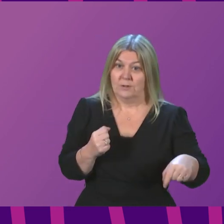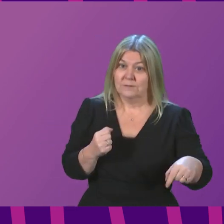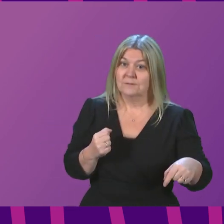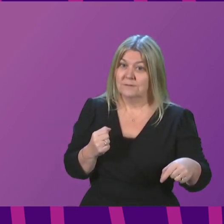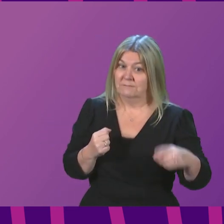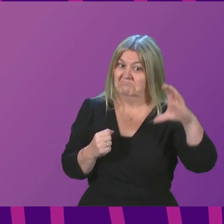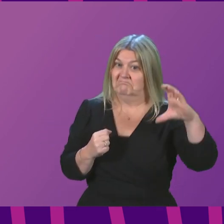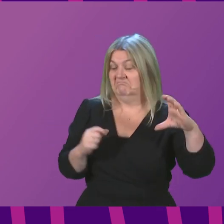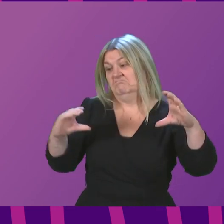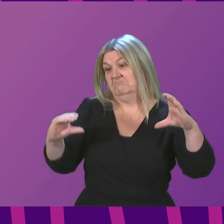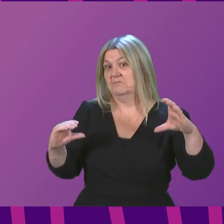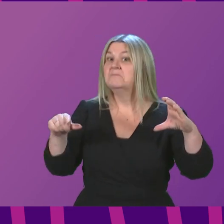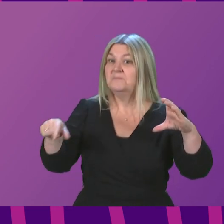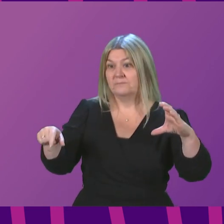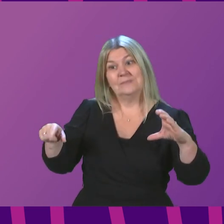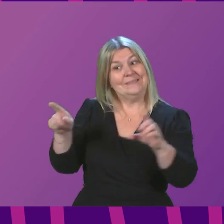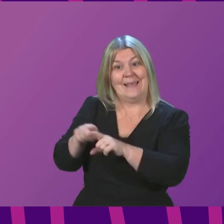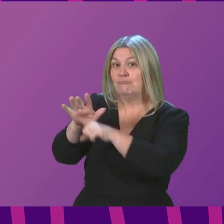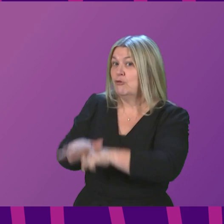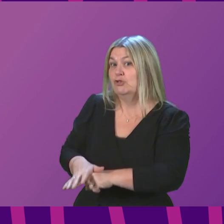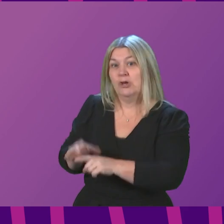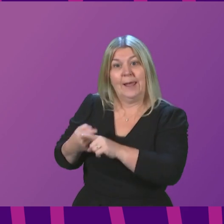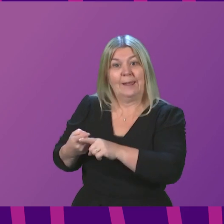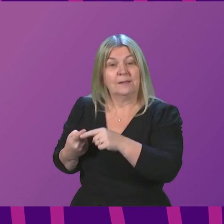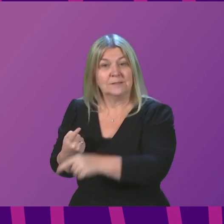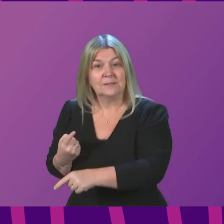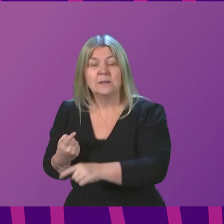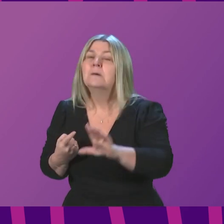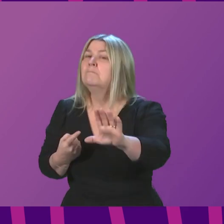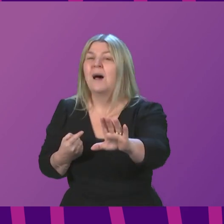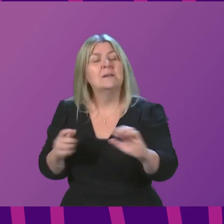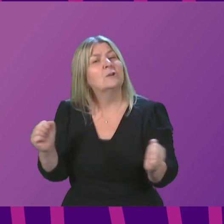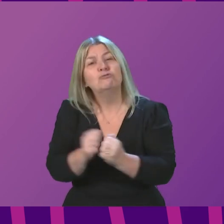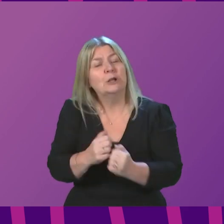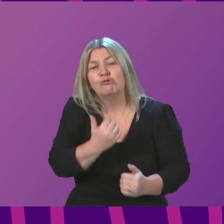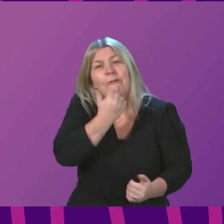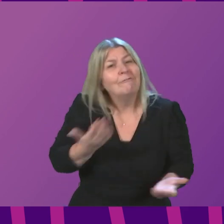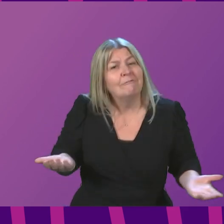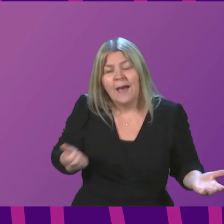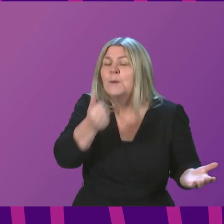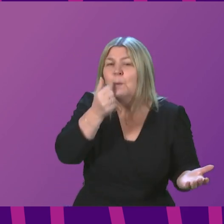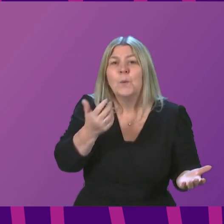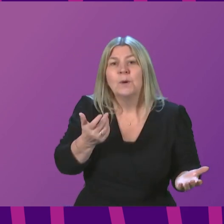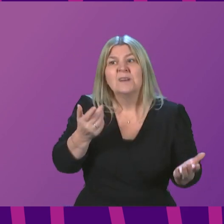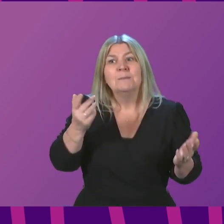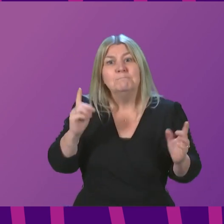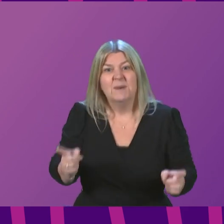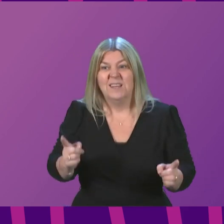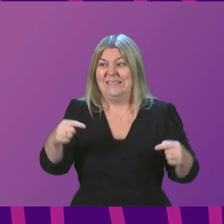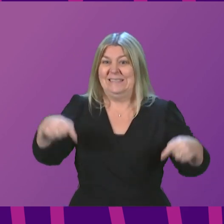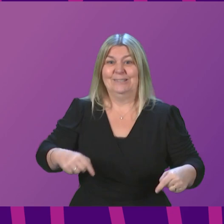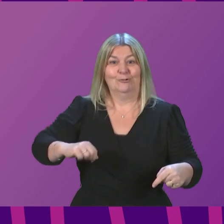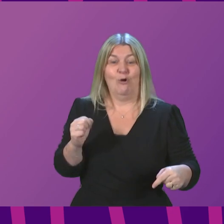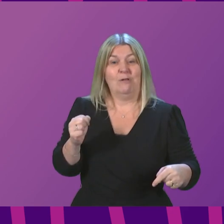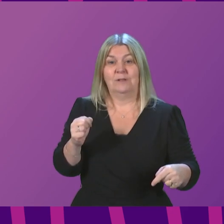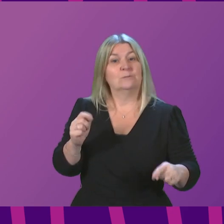or many of the same pressures. Secondly, I know it is not enough. I have said that all along, but we do not hold in Scotland